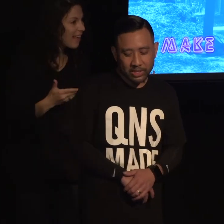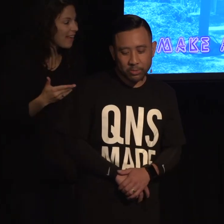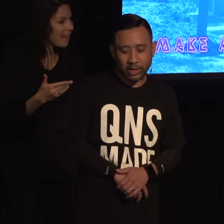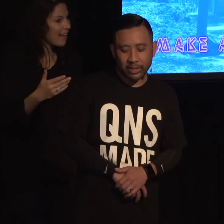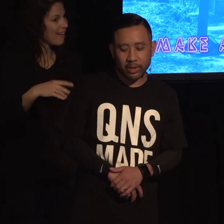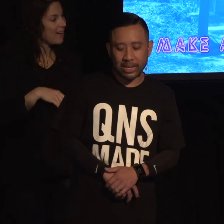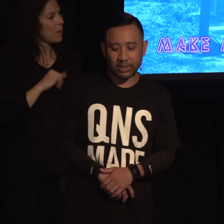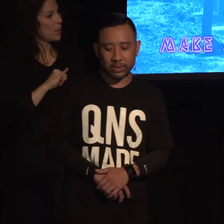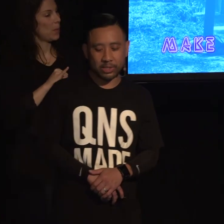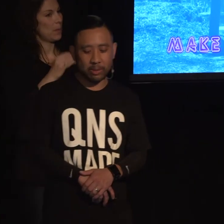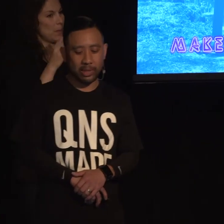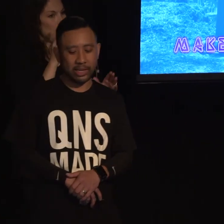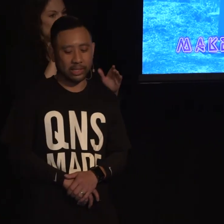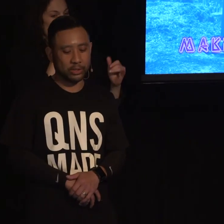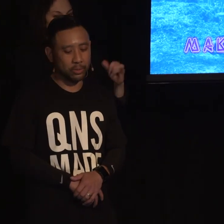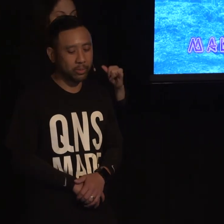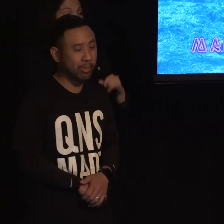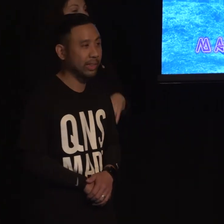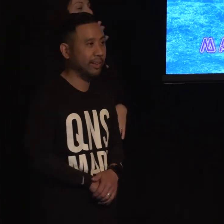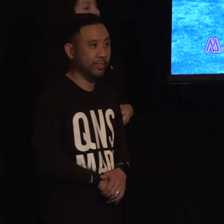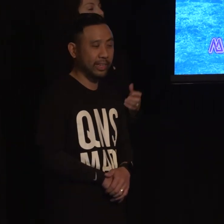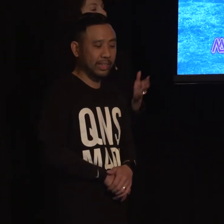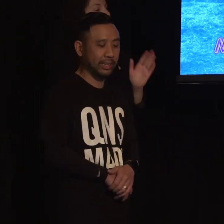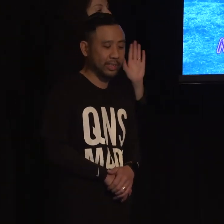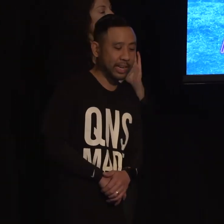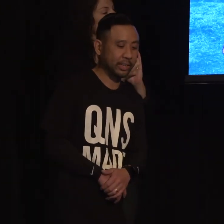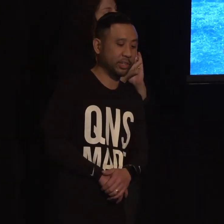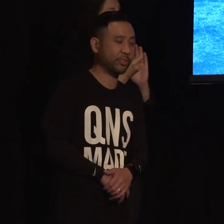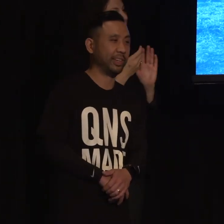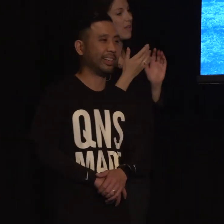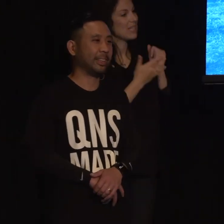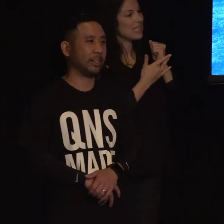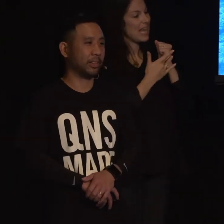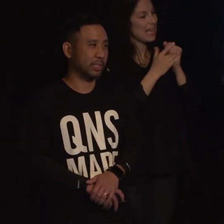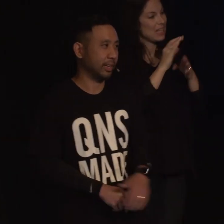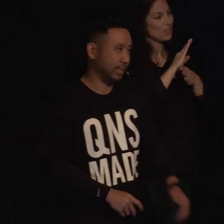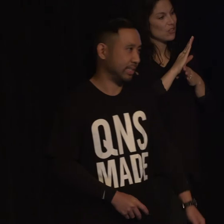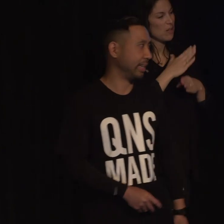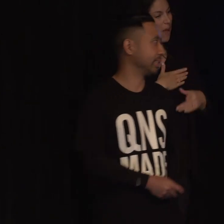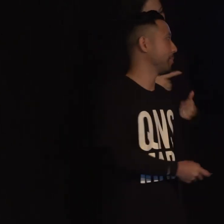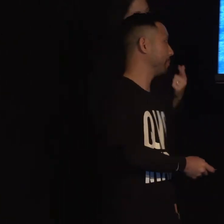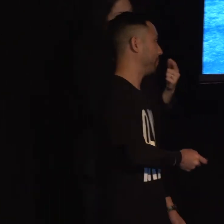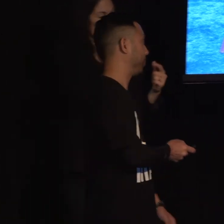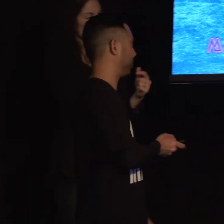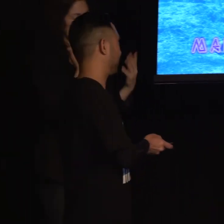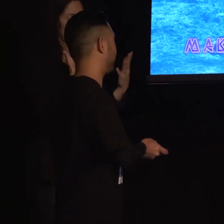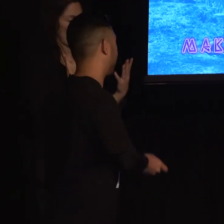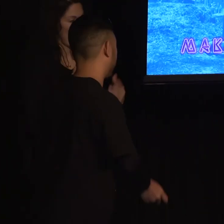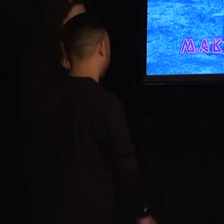I just want to give you guys a little sneak peek into what my life in the tech industry looks like these days